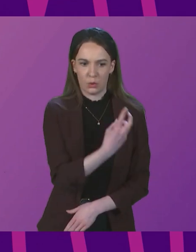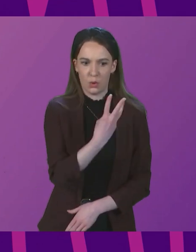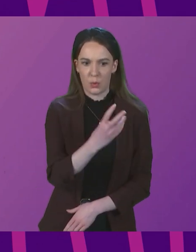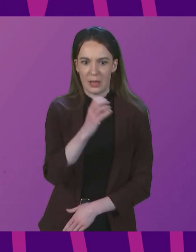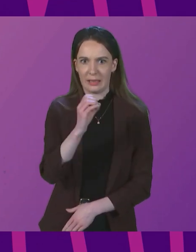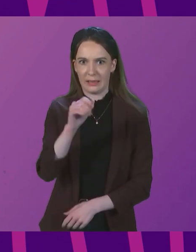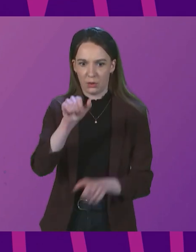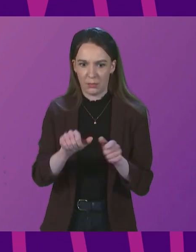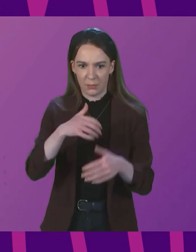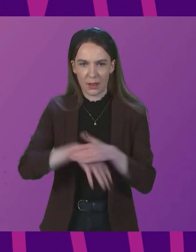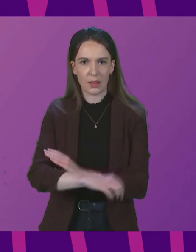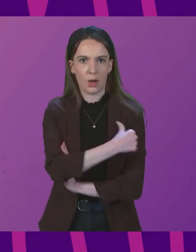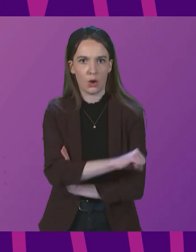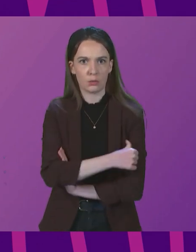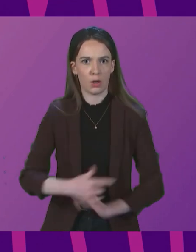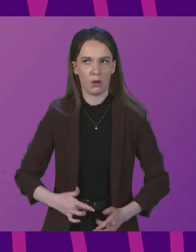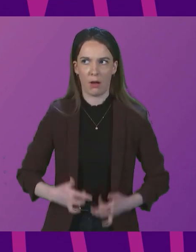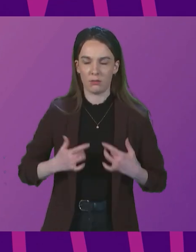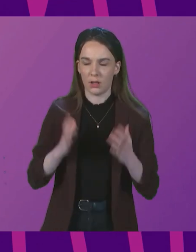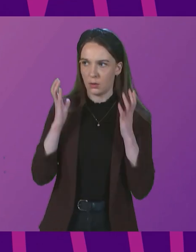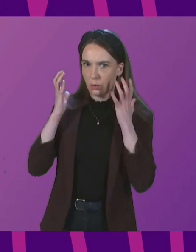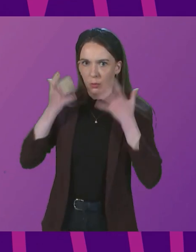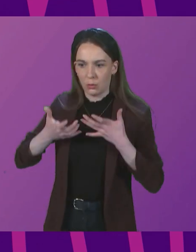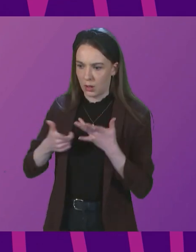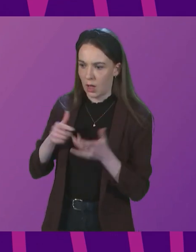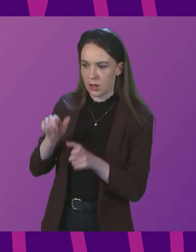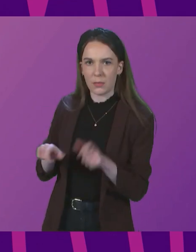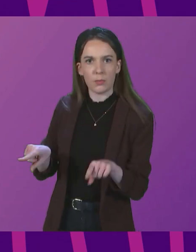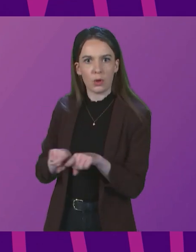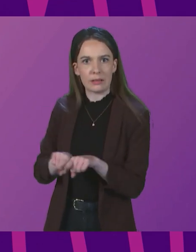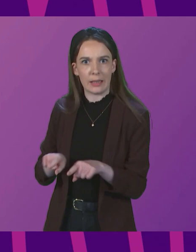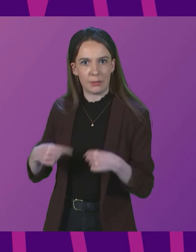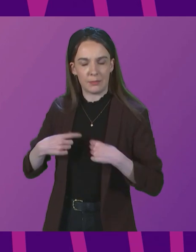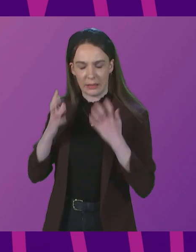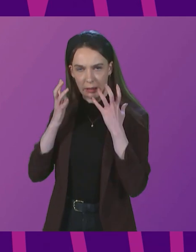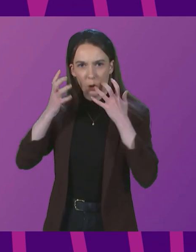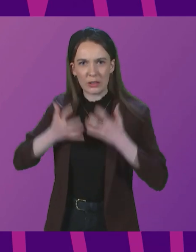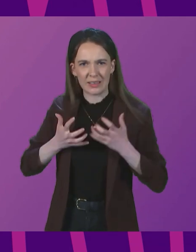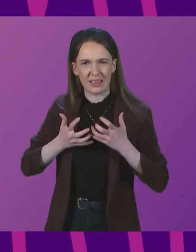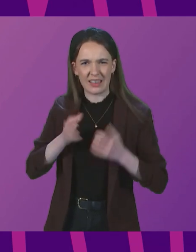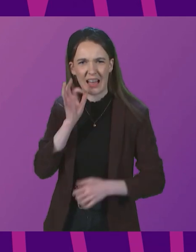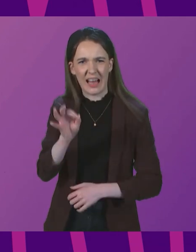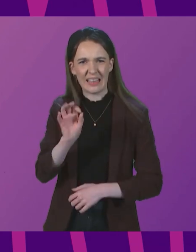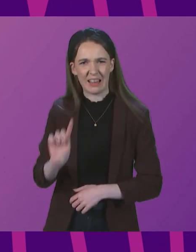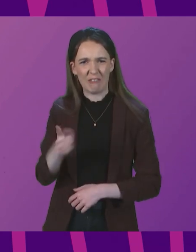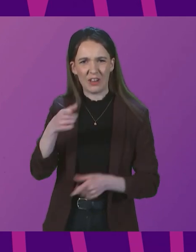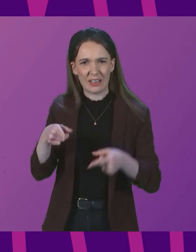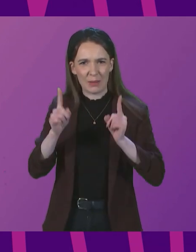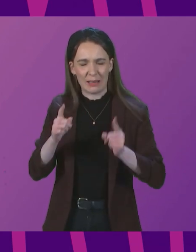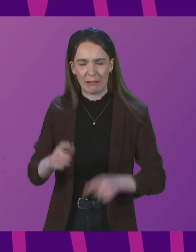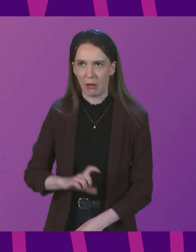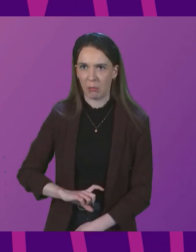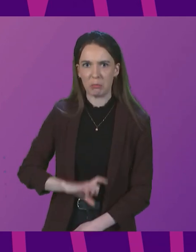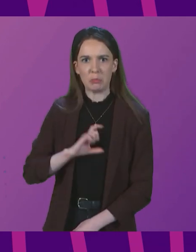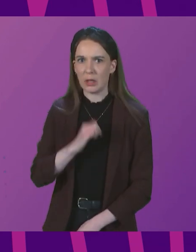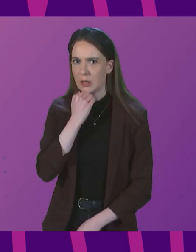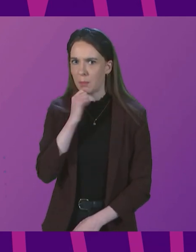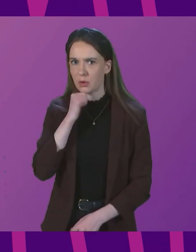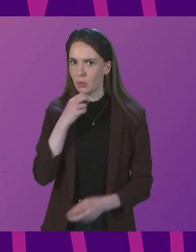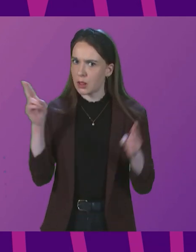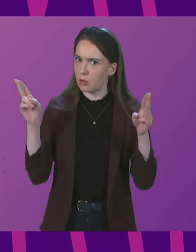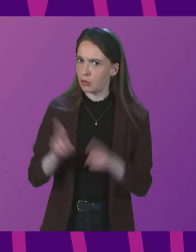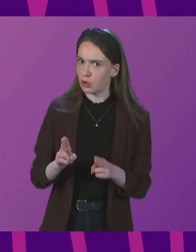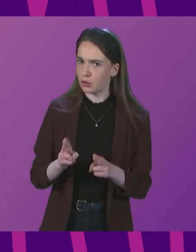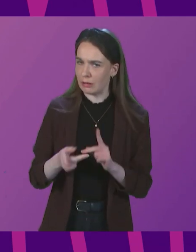concern me quite a lot and concerns quite a lot of other people. Is the First Minister confident that these numbers are going to reduce without us having further